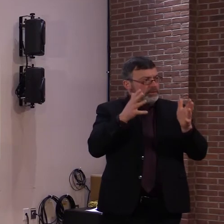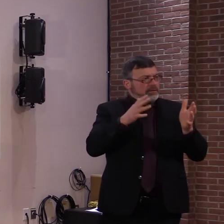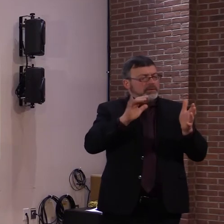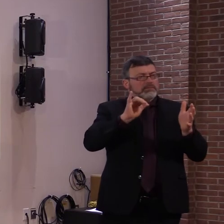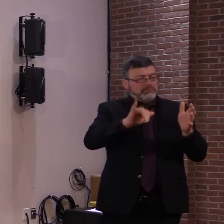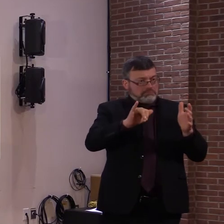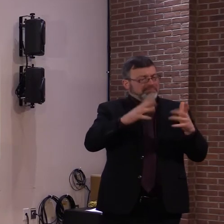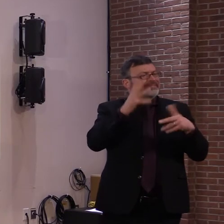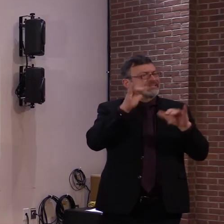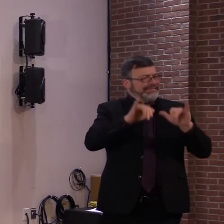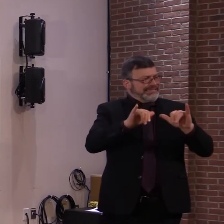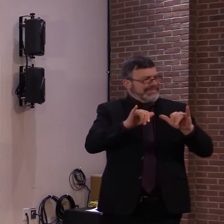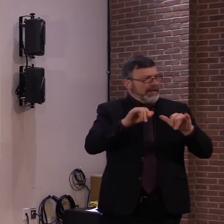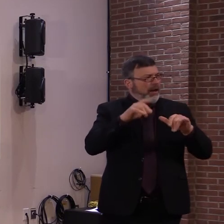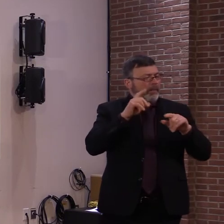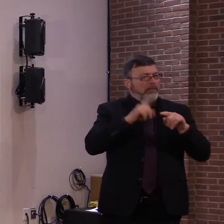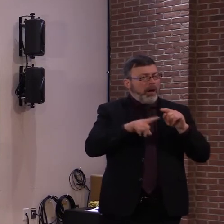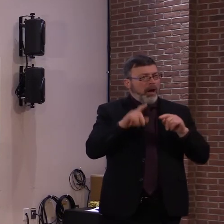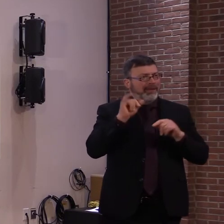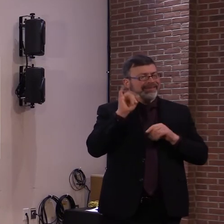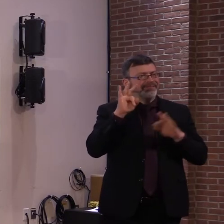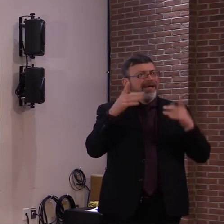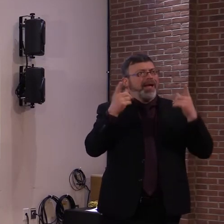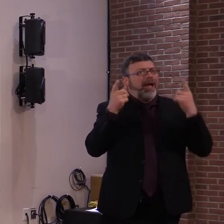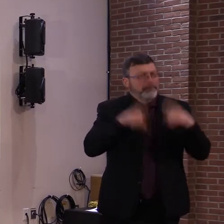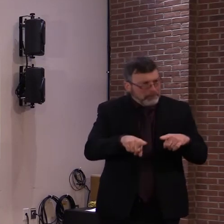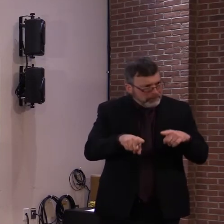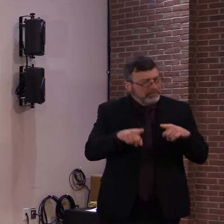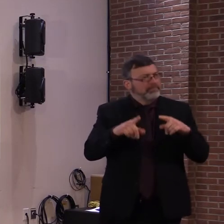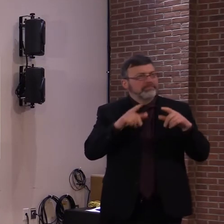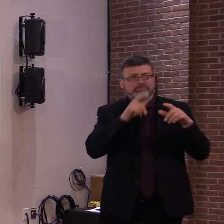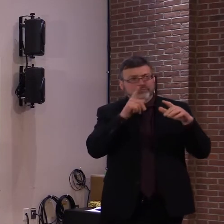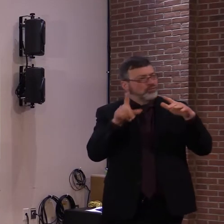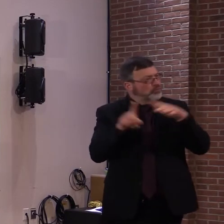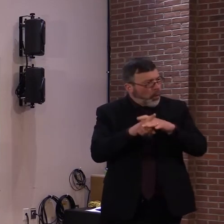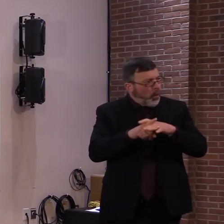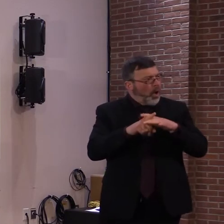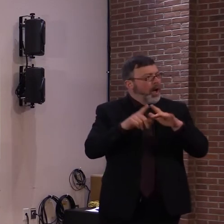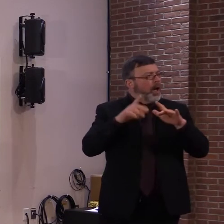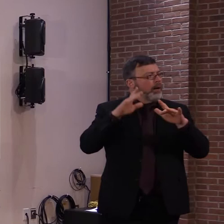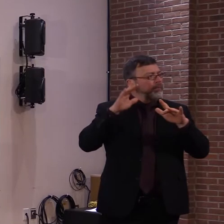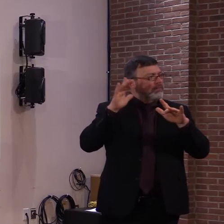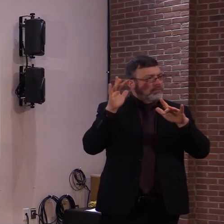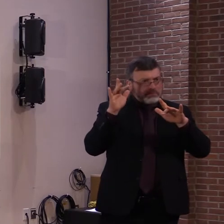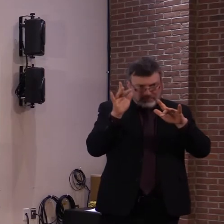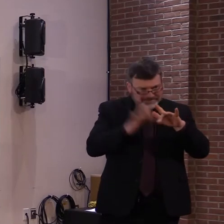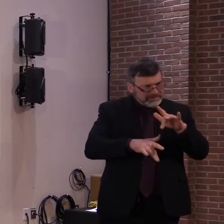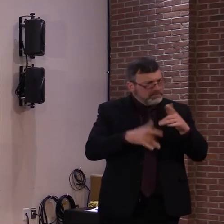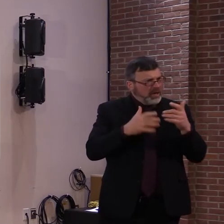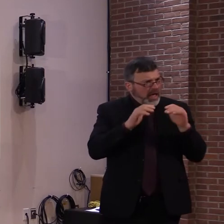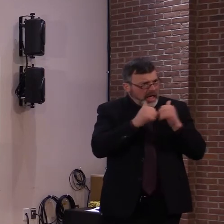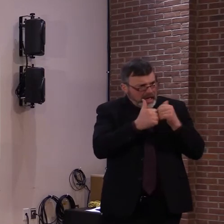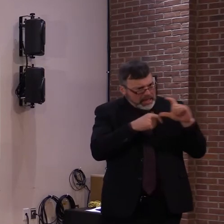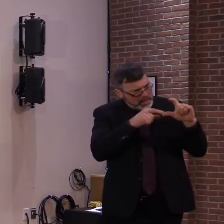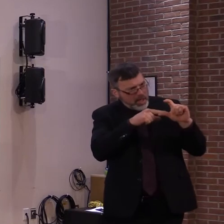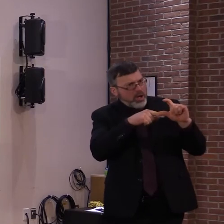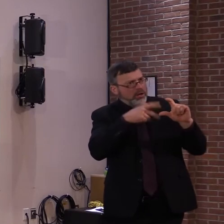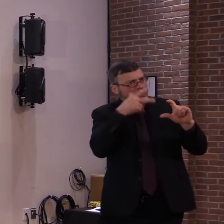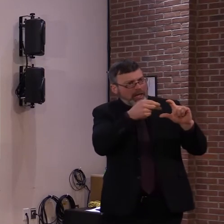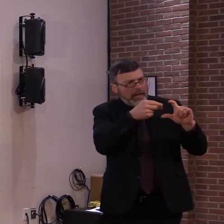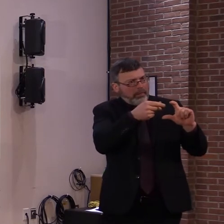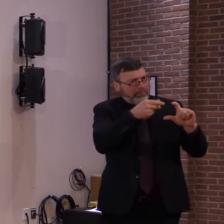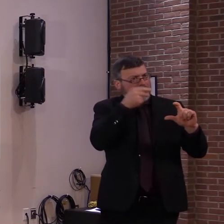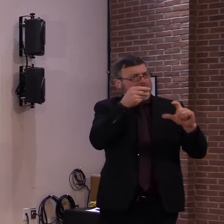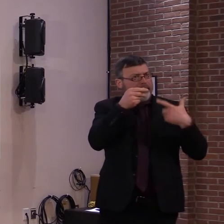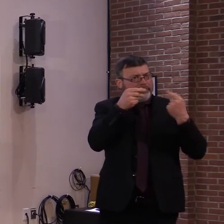that is going to happen. do you have a plan to make sure the vaccines get used? Sure. We're working on what is called a callback system that if